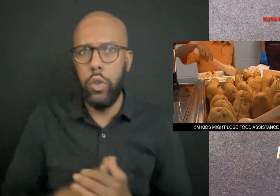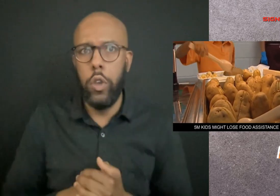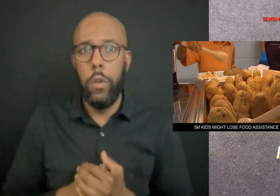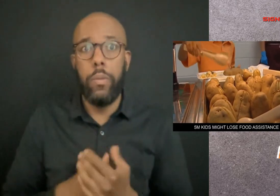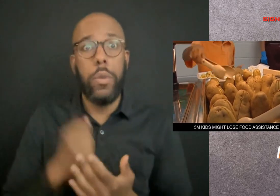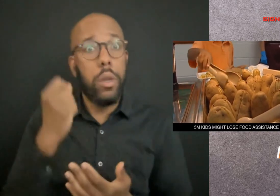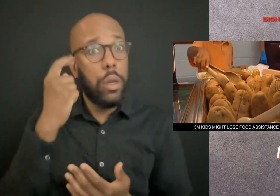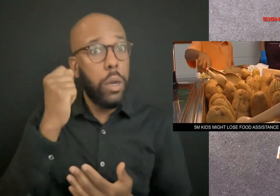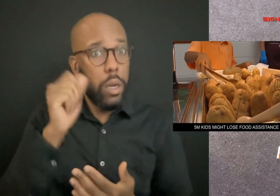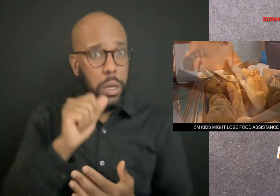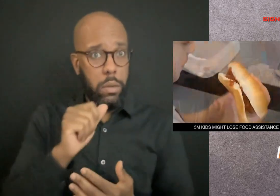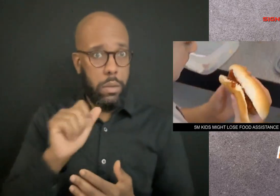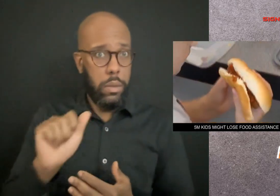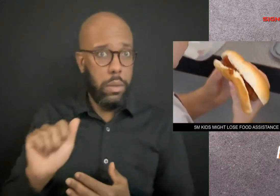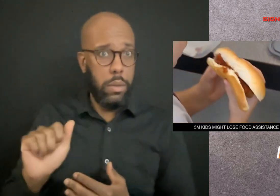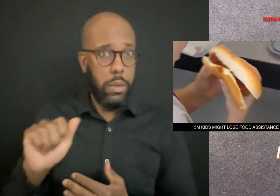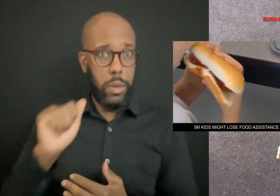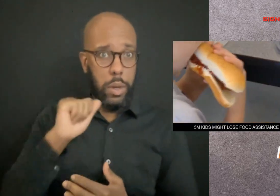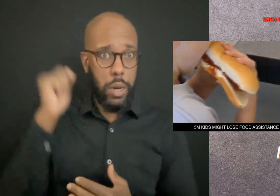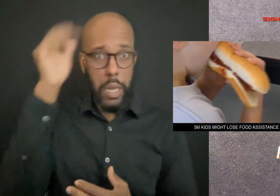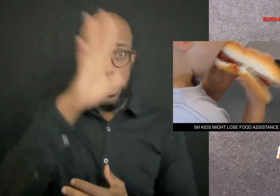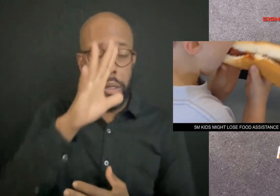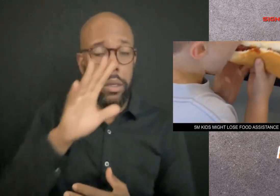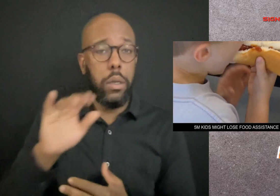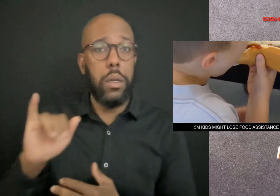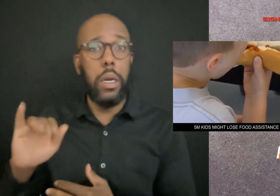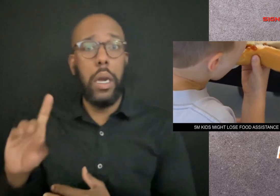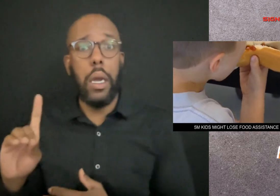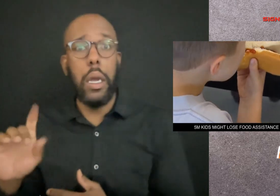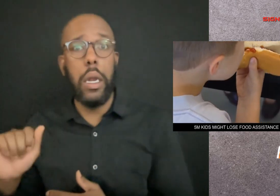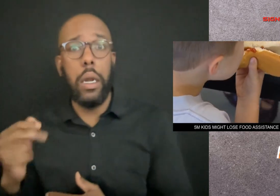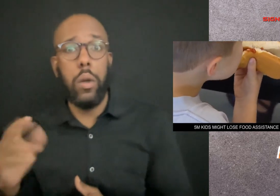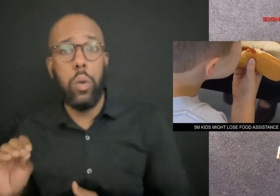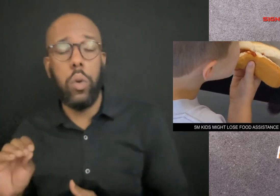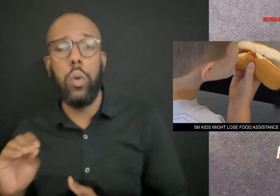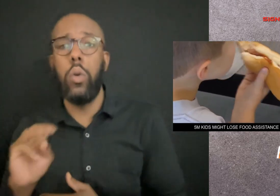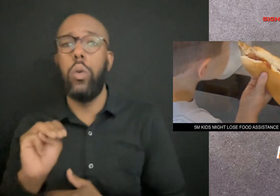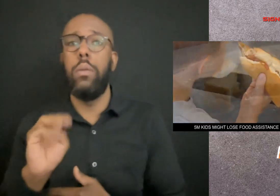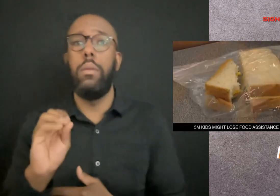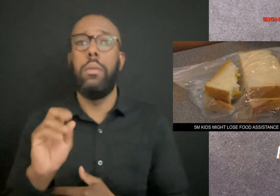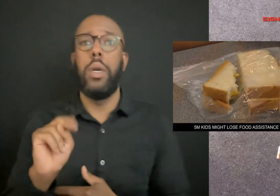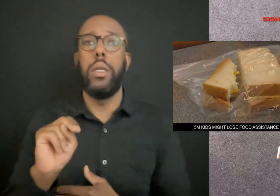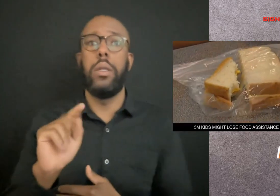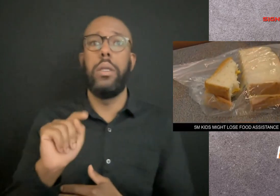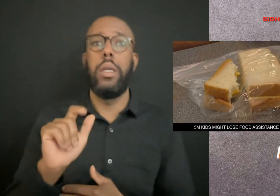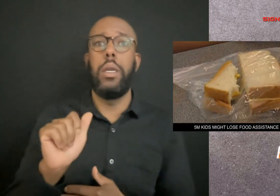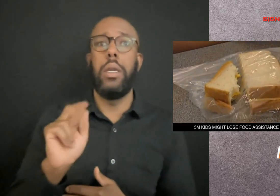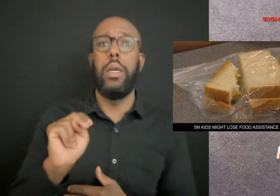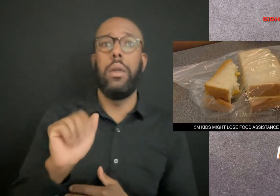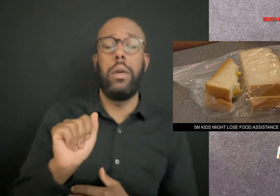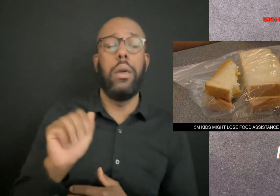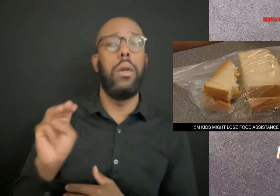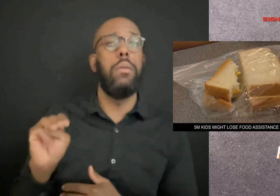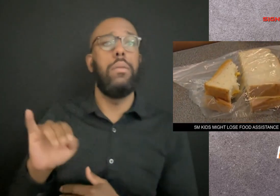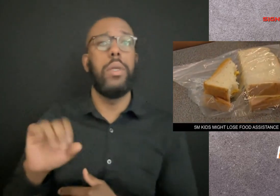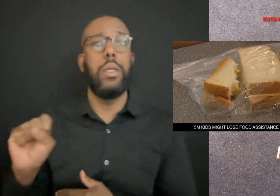However, Alaska, Idaho, Montana, Mississippi, Missouri,